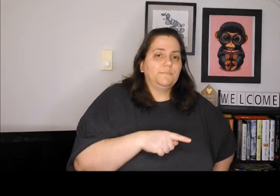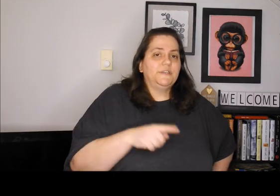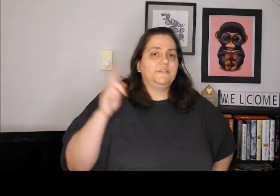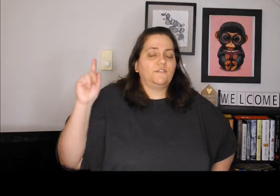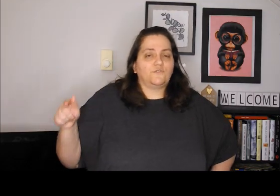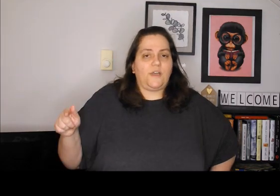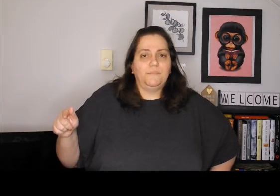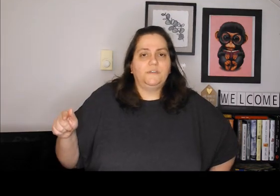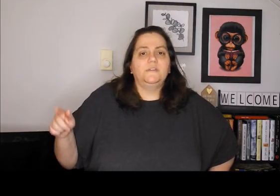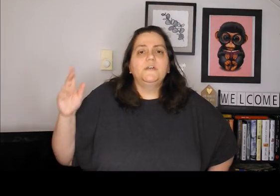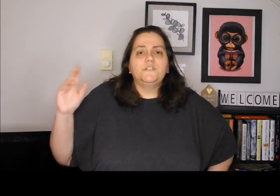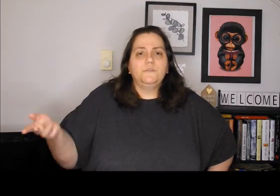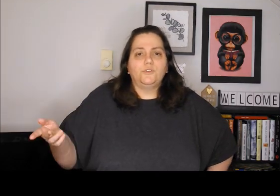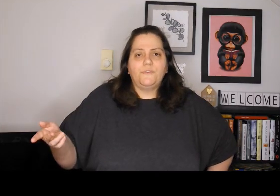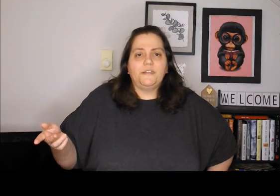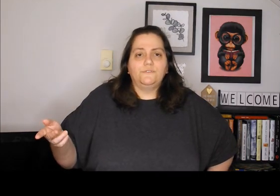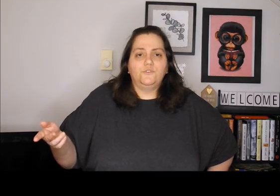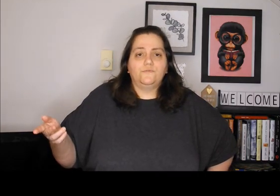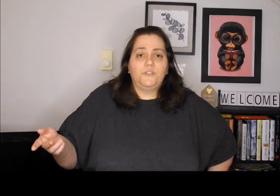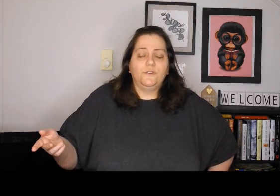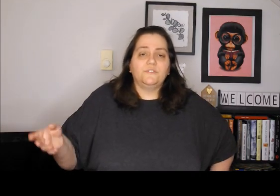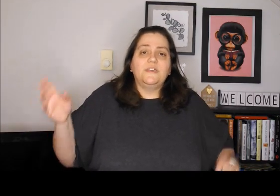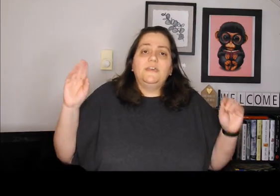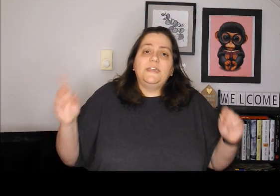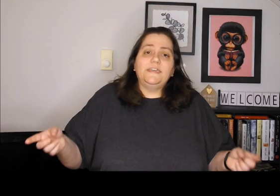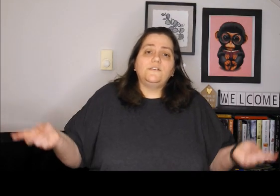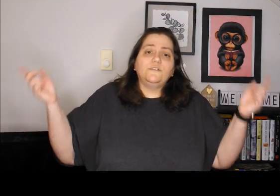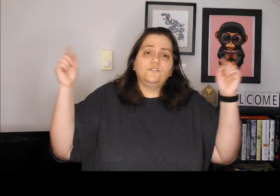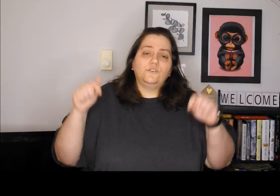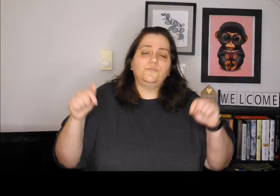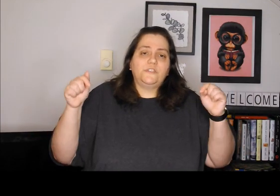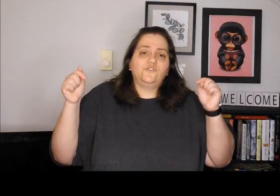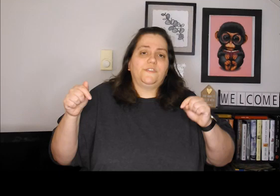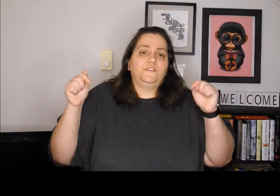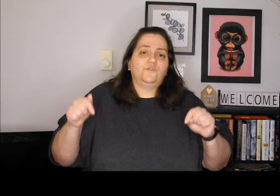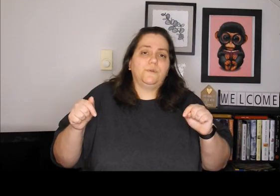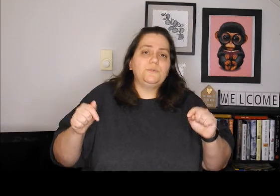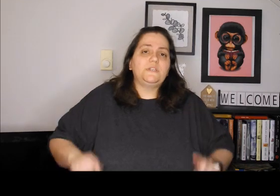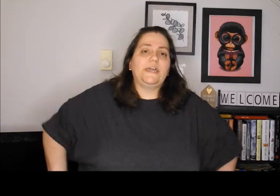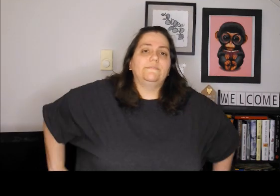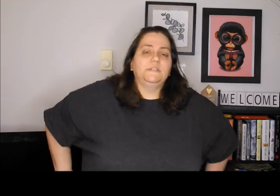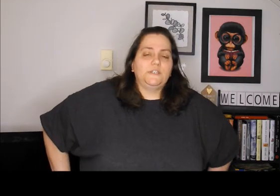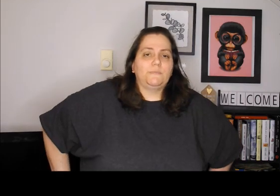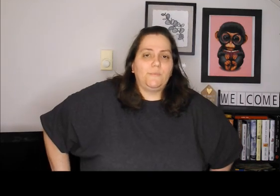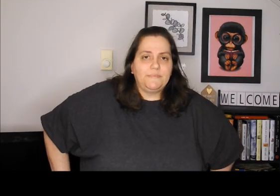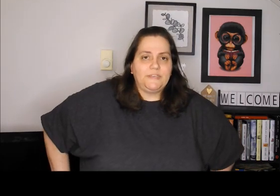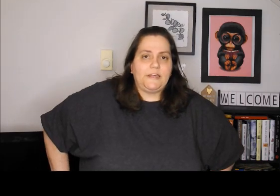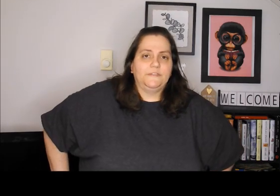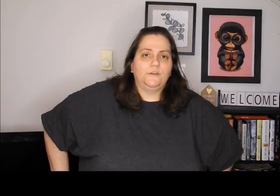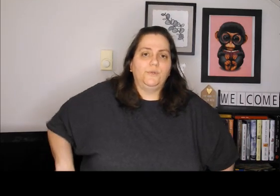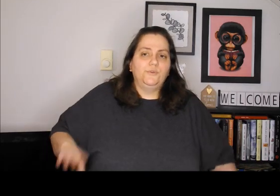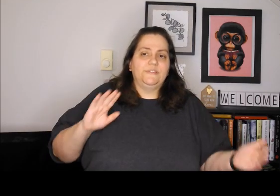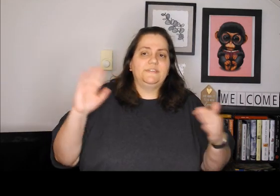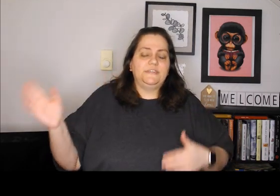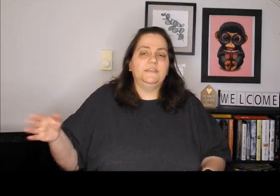button and the subscribe button to be notified of future videos. And also don't forget to check the description. I have a link to my website down there where you can see